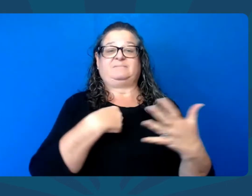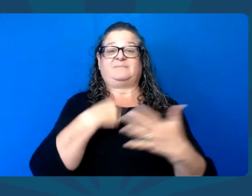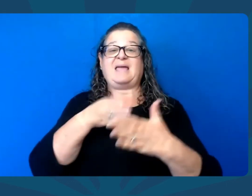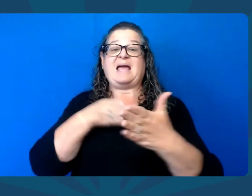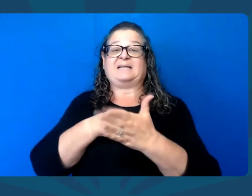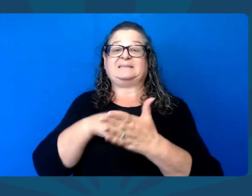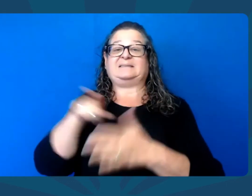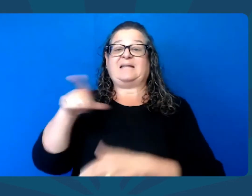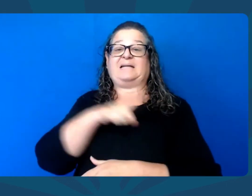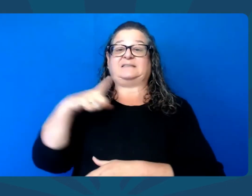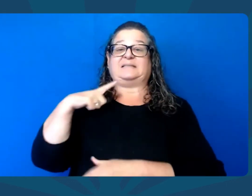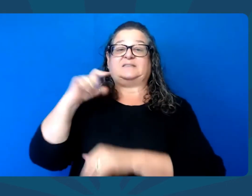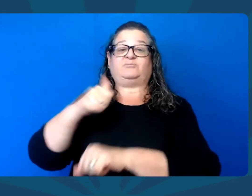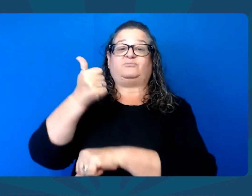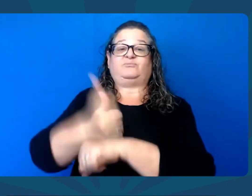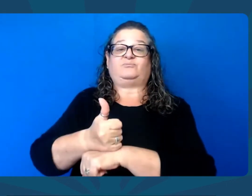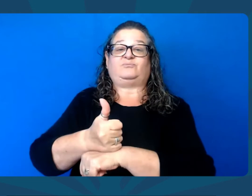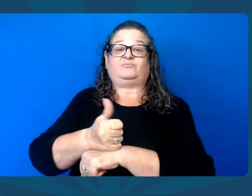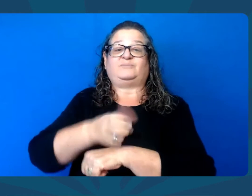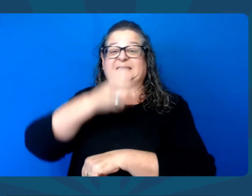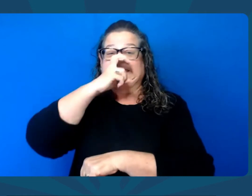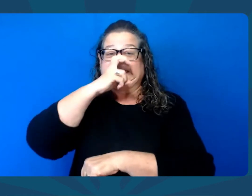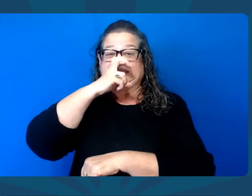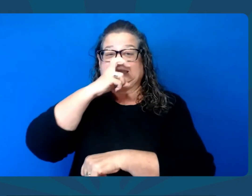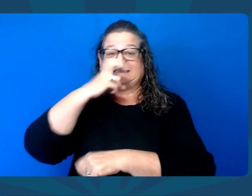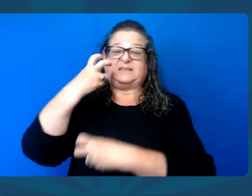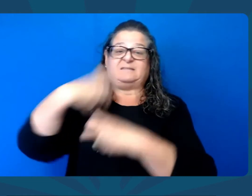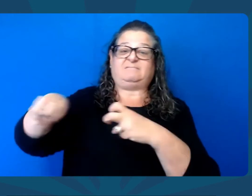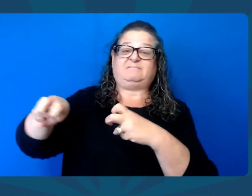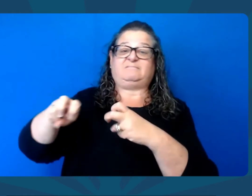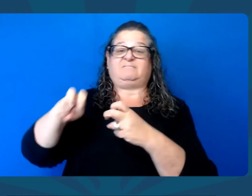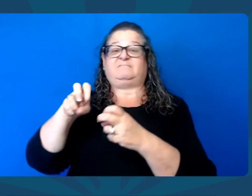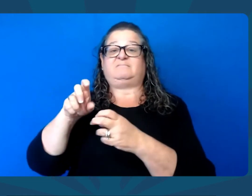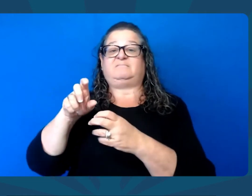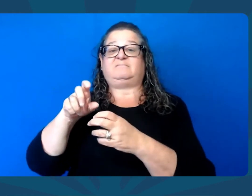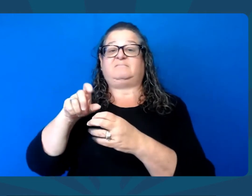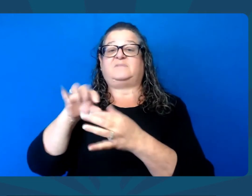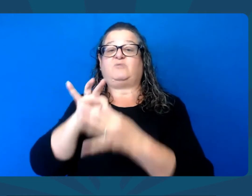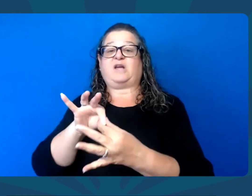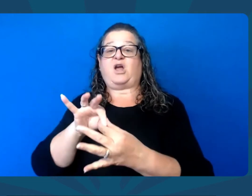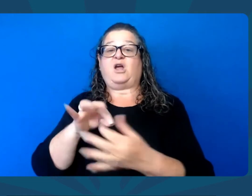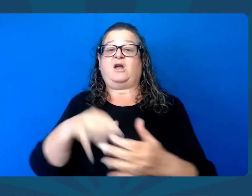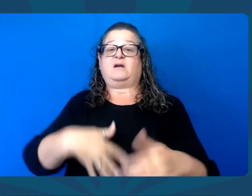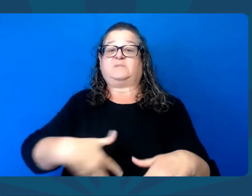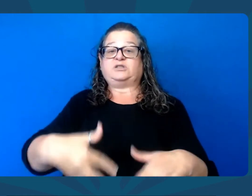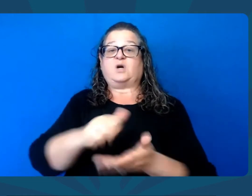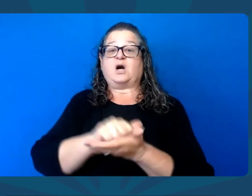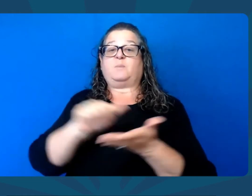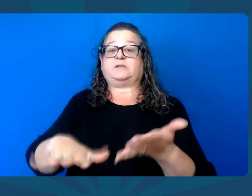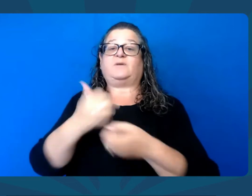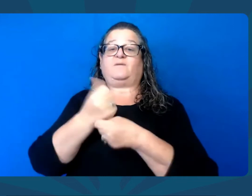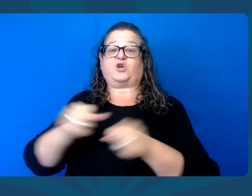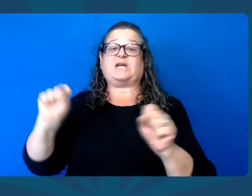I am pro-choice and will work to roll back the draconian restrictions on reproductive freedom